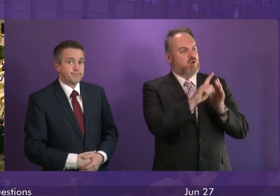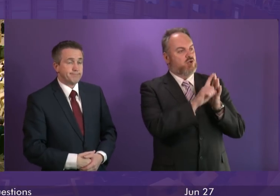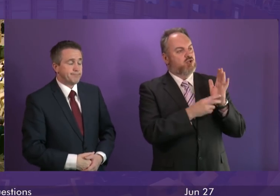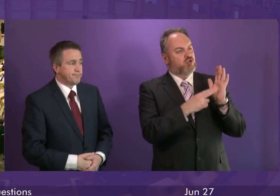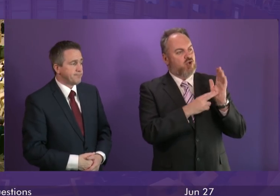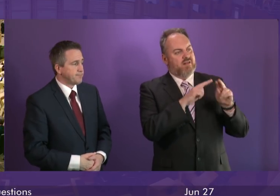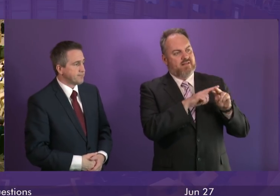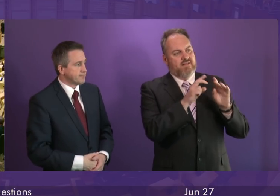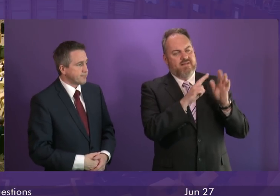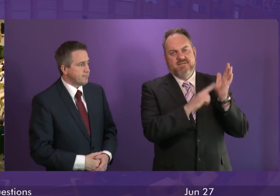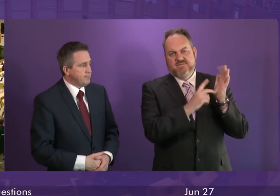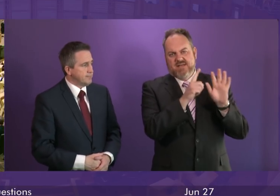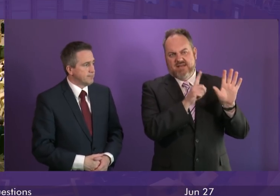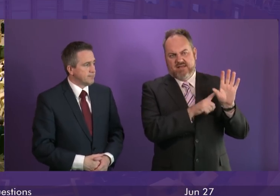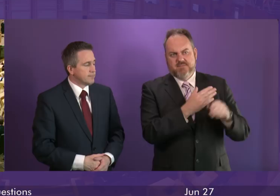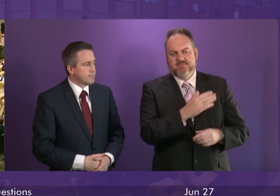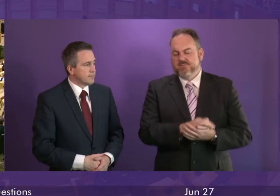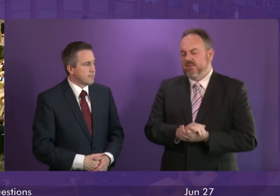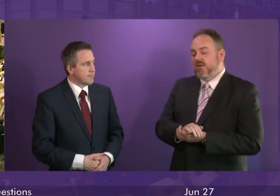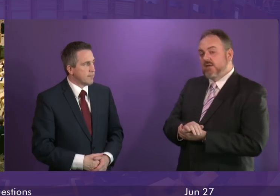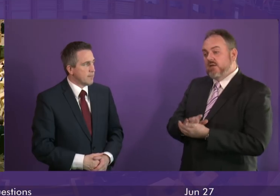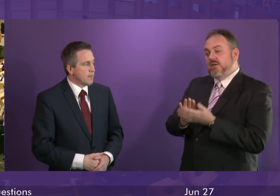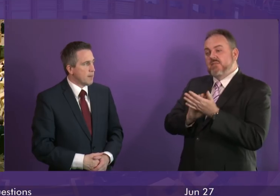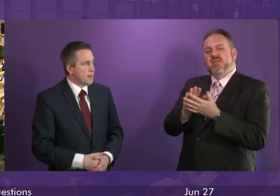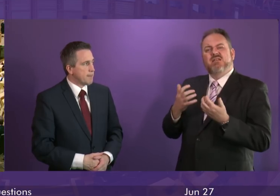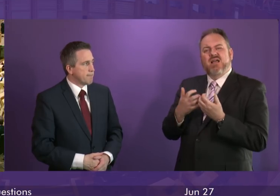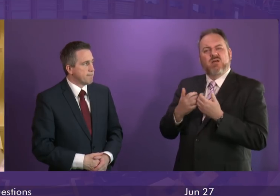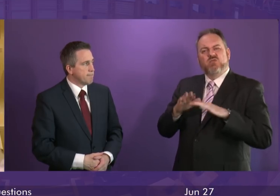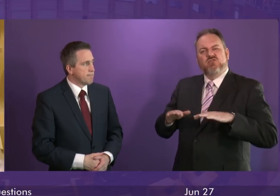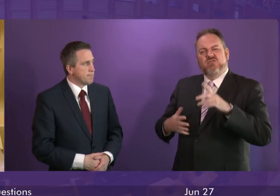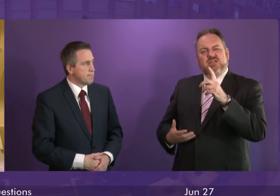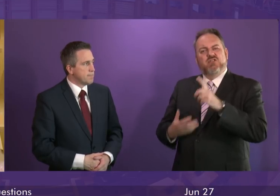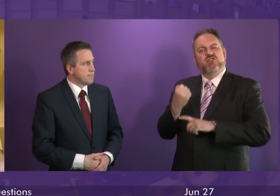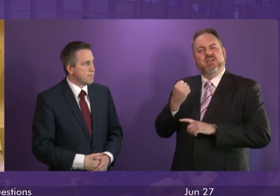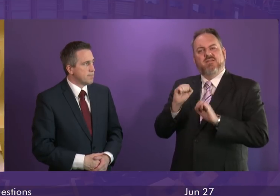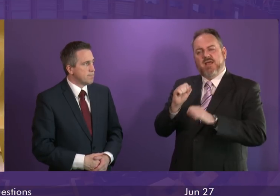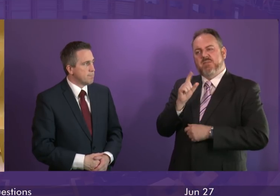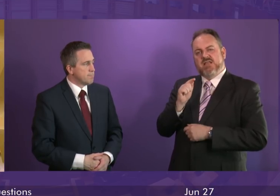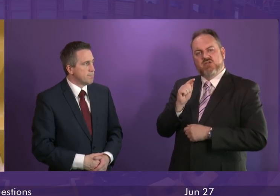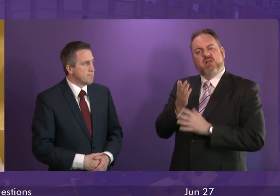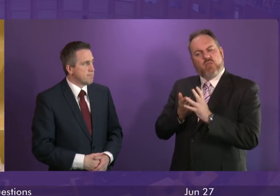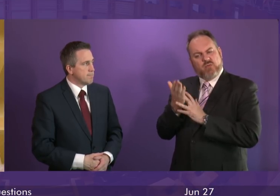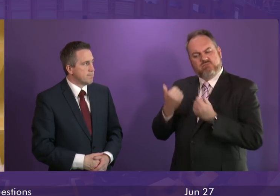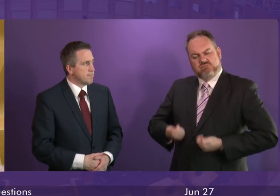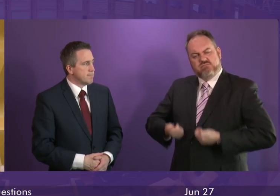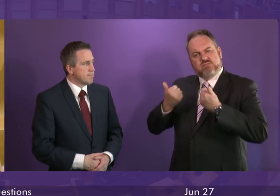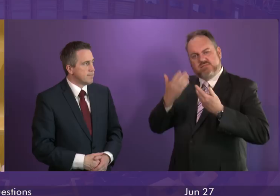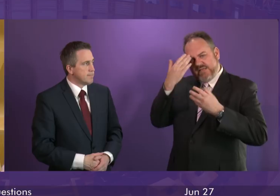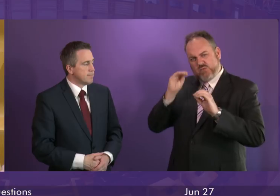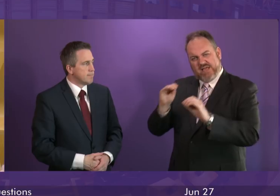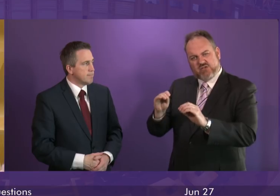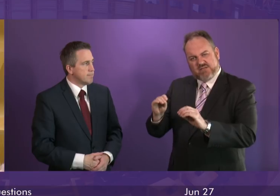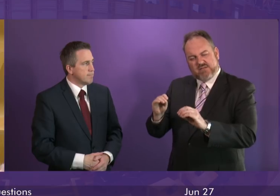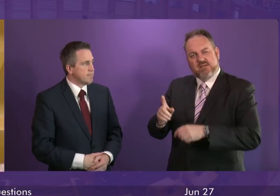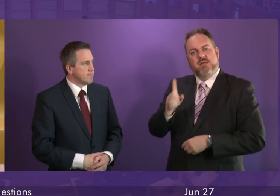First Minister, in order for young people to realise their potential we must provide them with a good quality learning environment. This week we've been told that the budget to upgrade